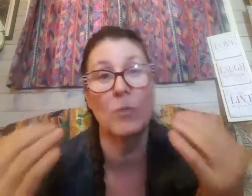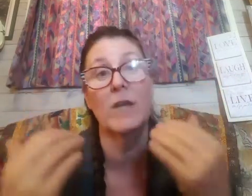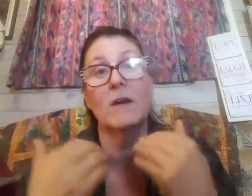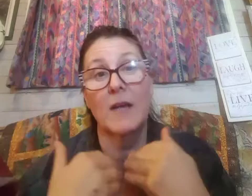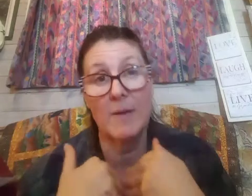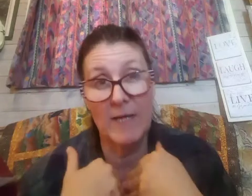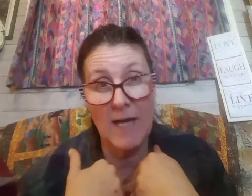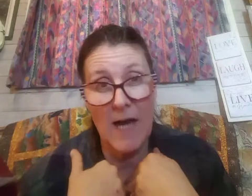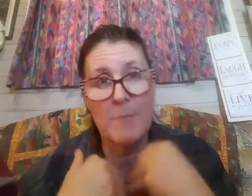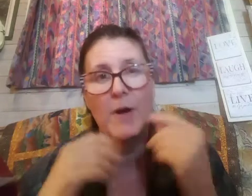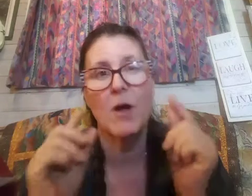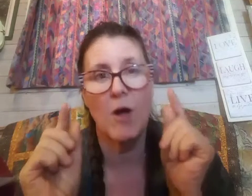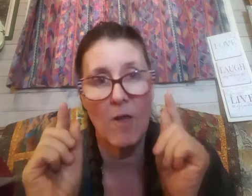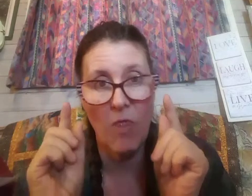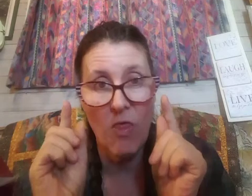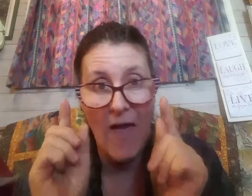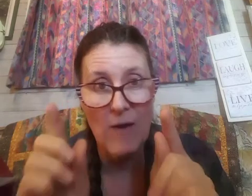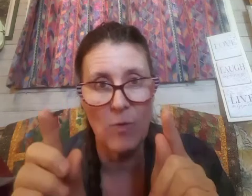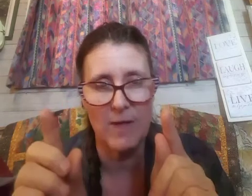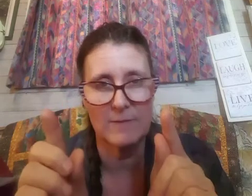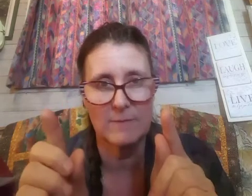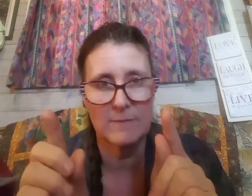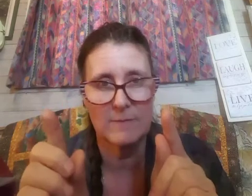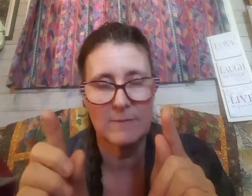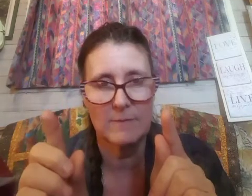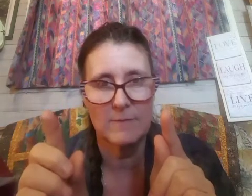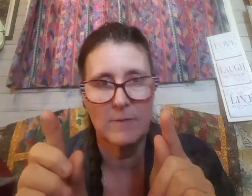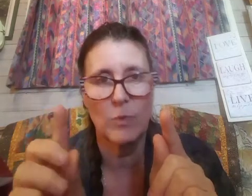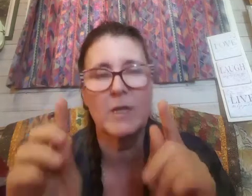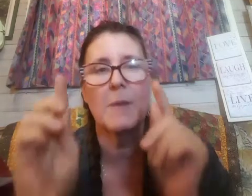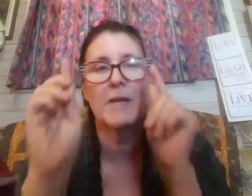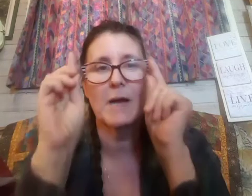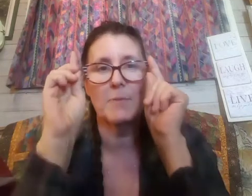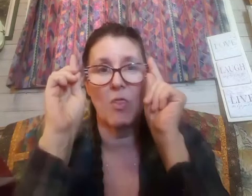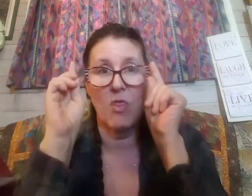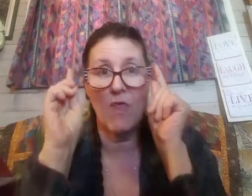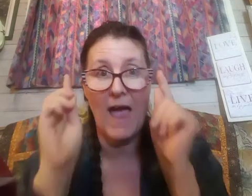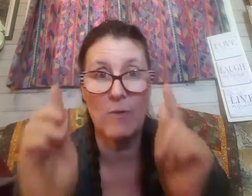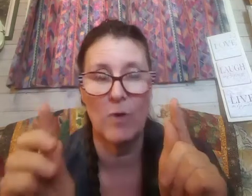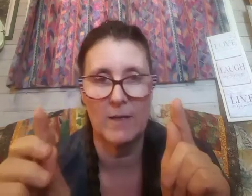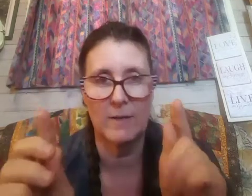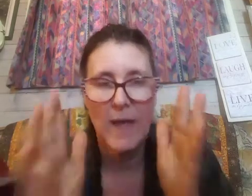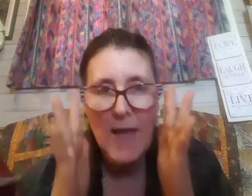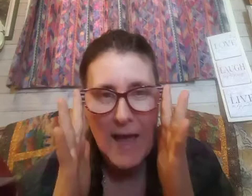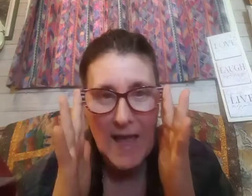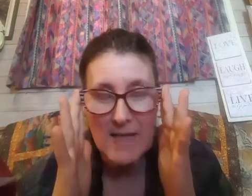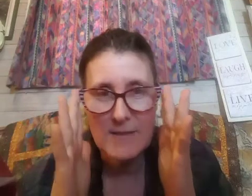we are coming up on that one we're coming up on that one and